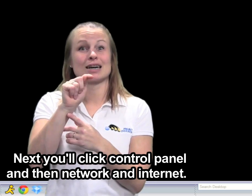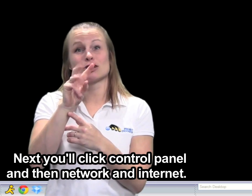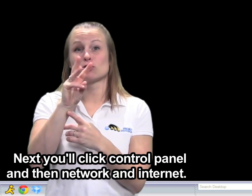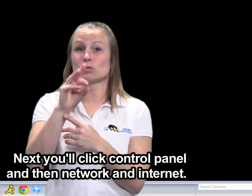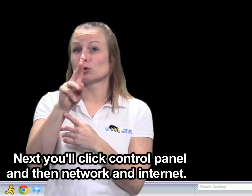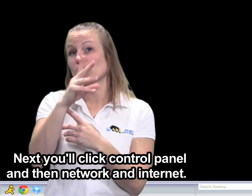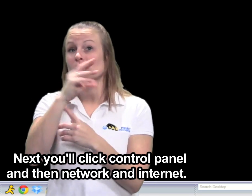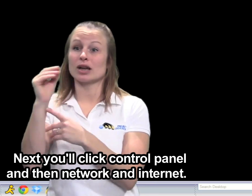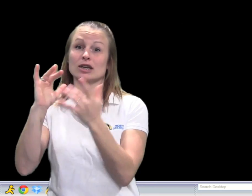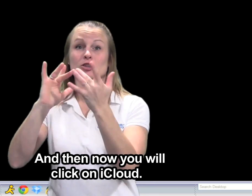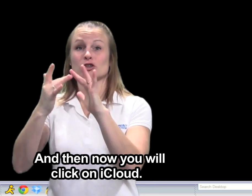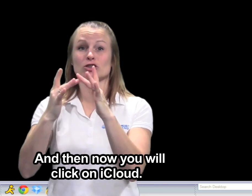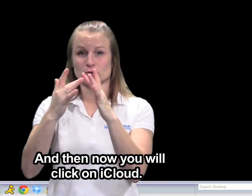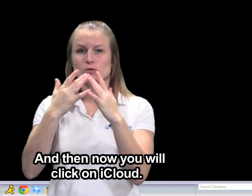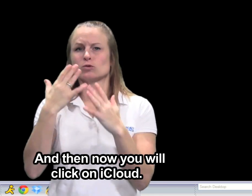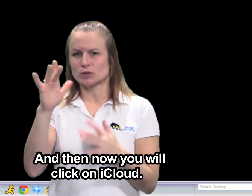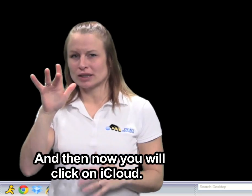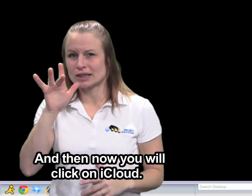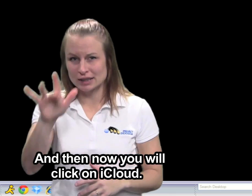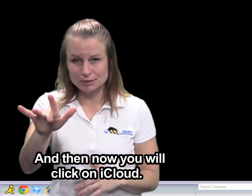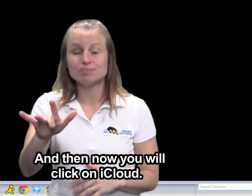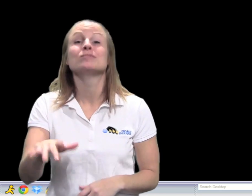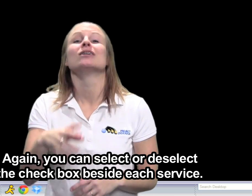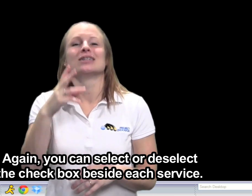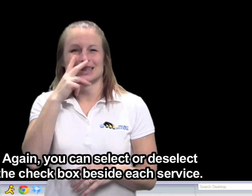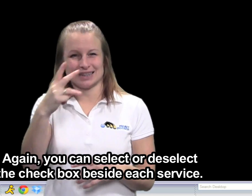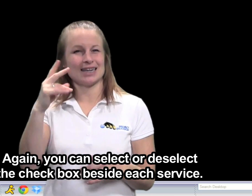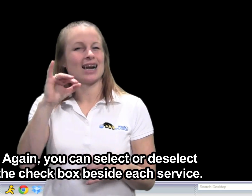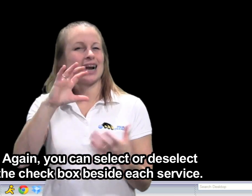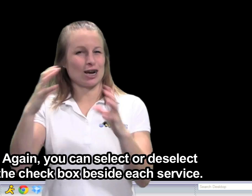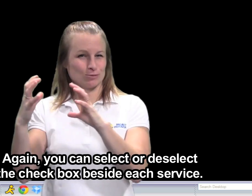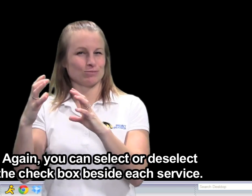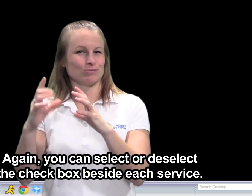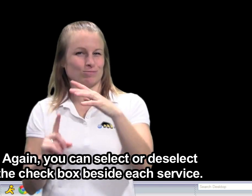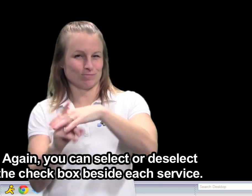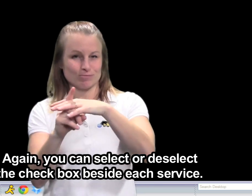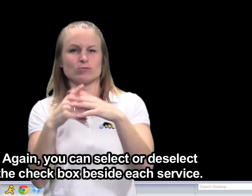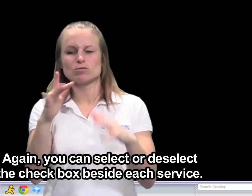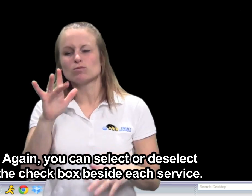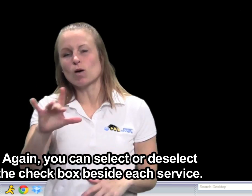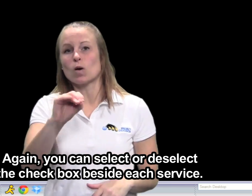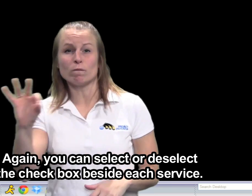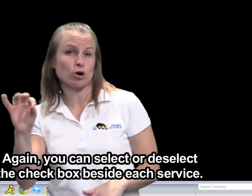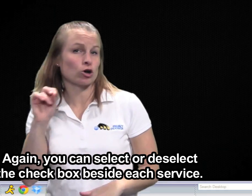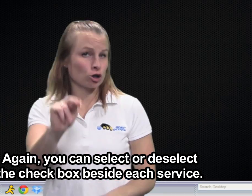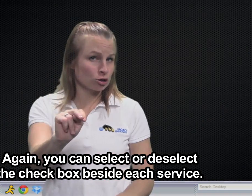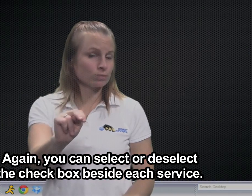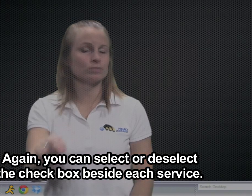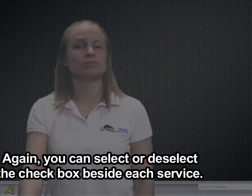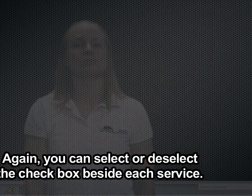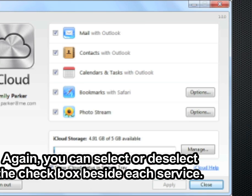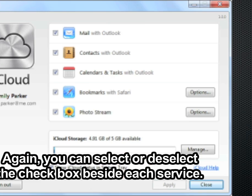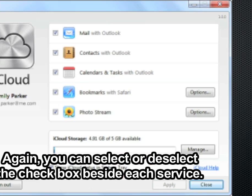and Internet. And then now you'll click on iCloud. And then again you'll you can select or deselect the checkbox beside each service.